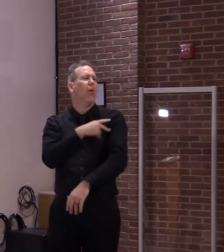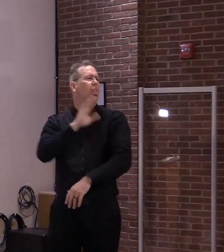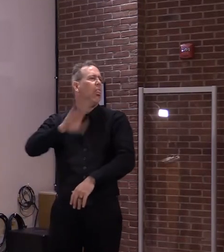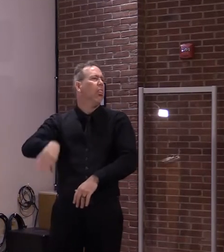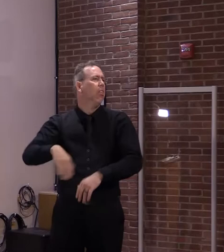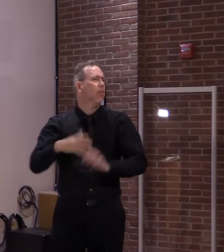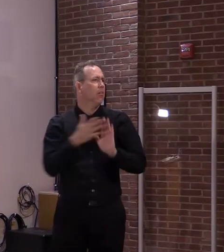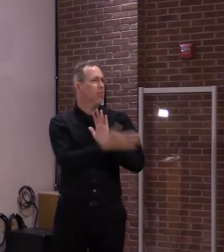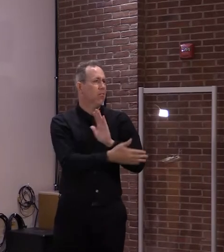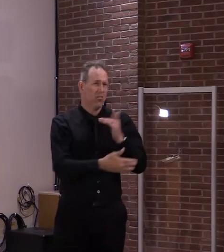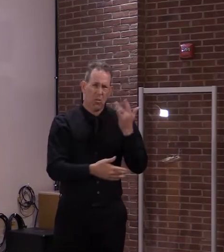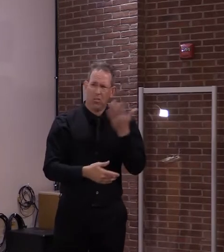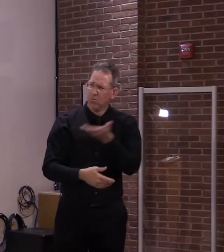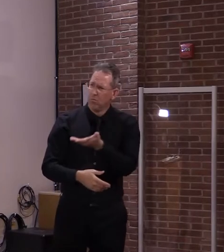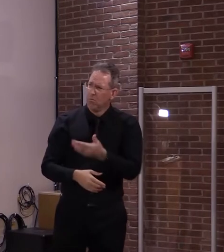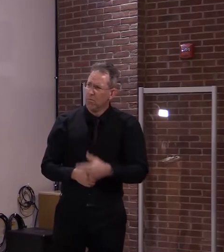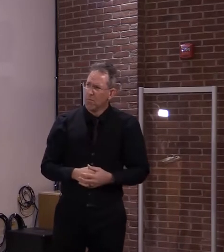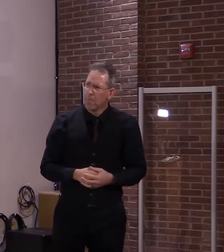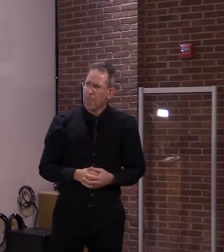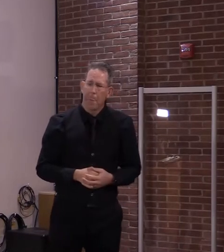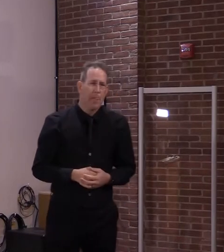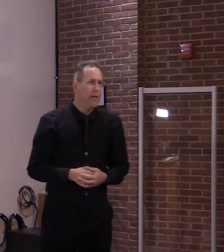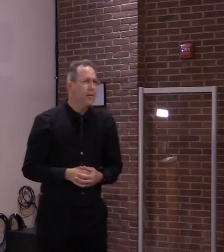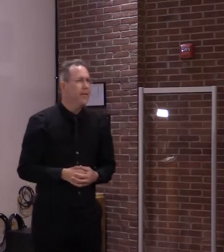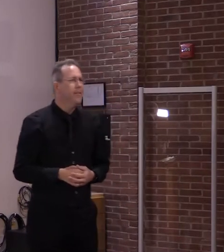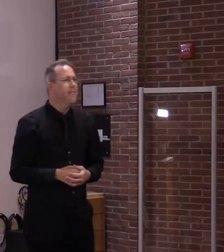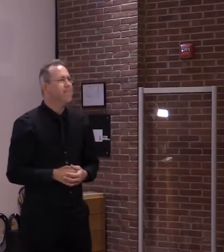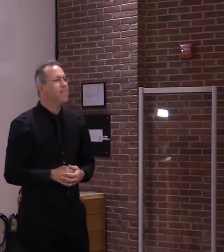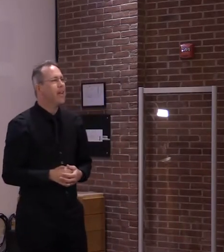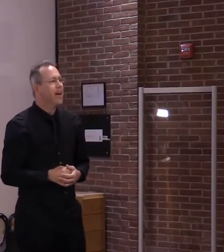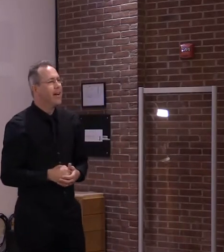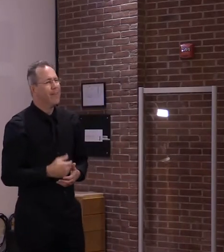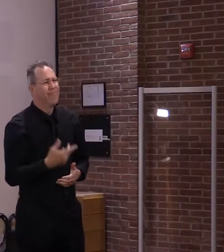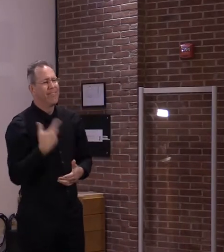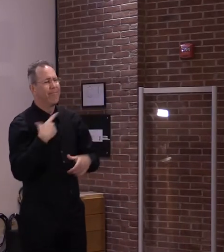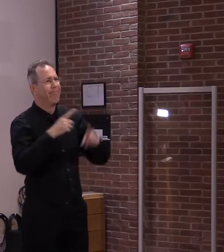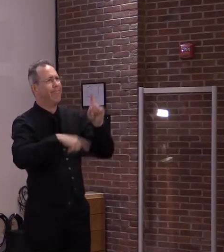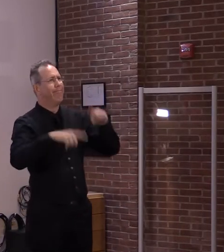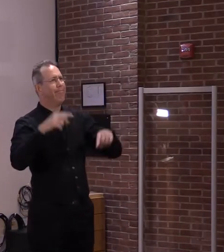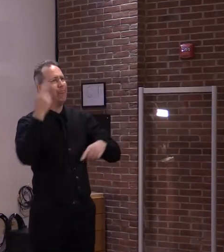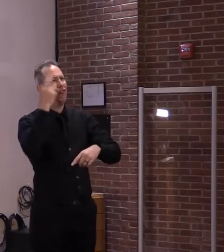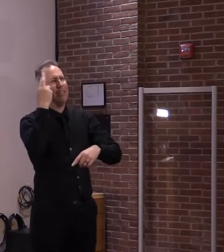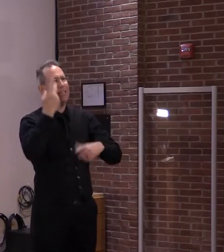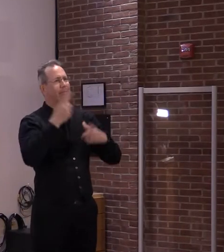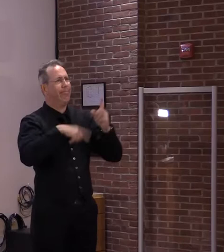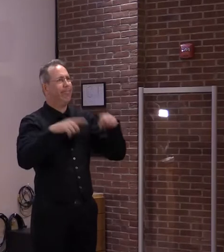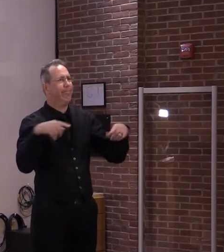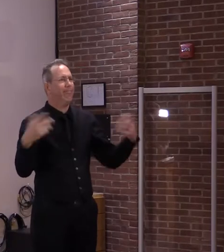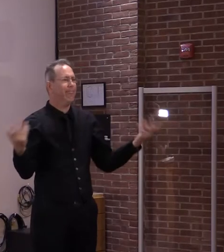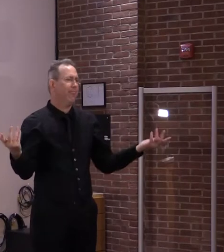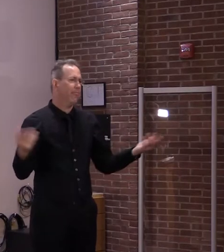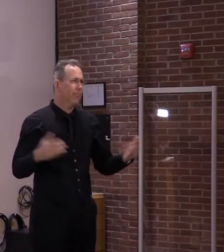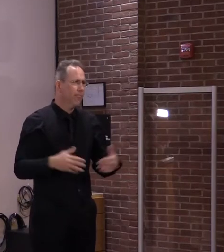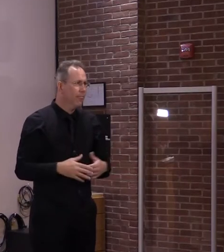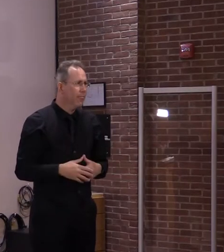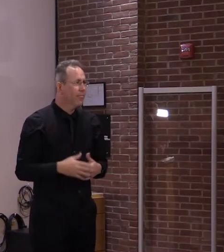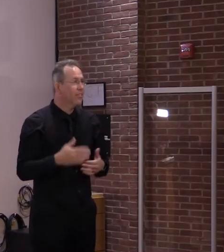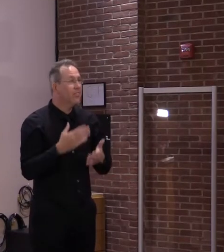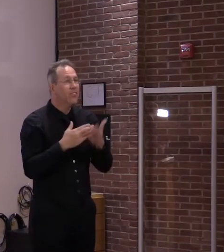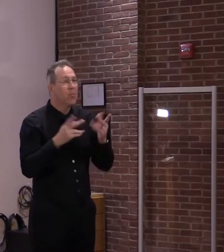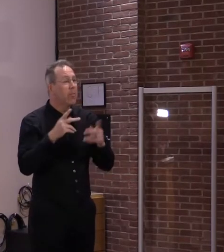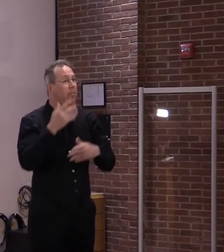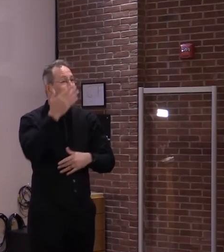list of reasons behind that. Some of them may have to do with forgetfulness or just